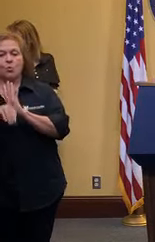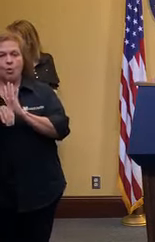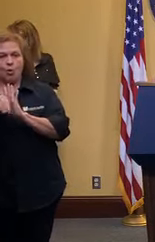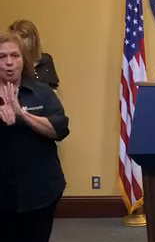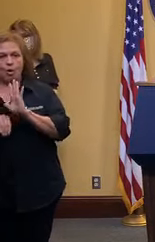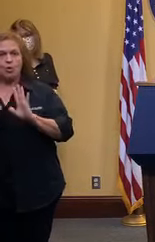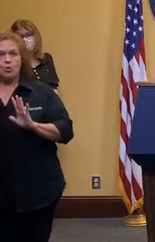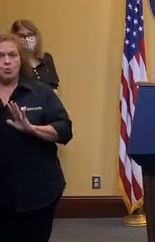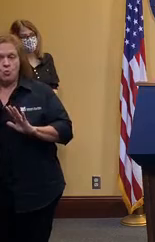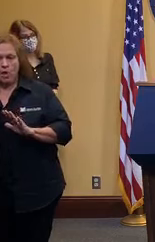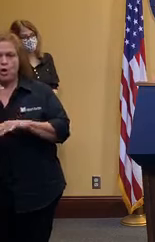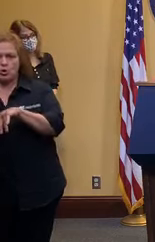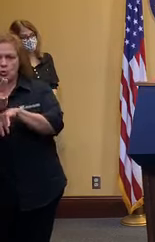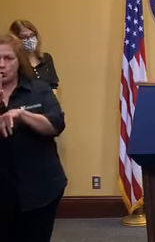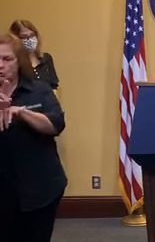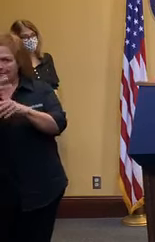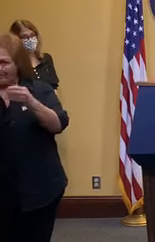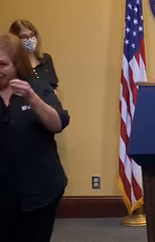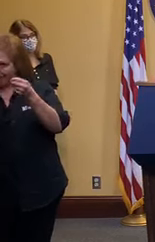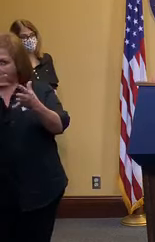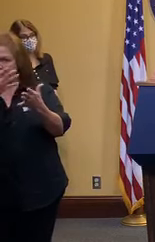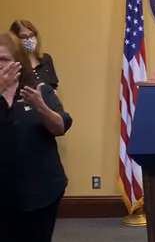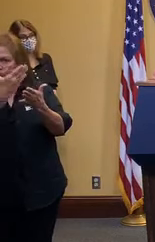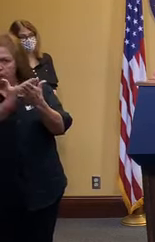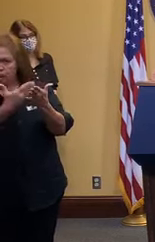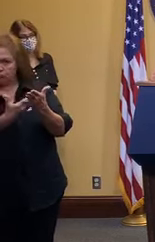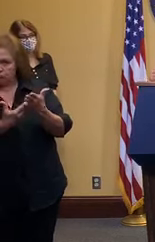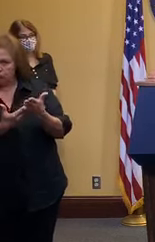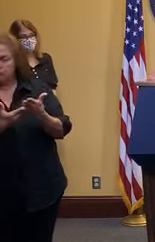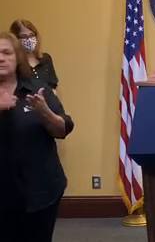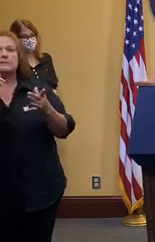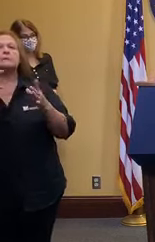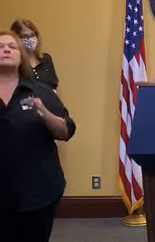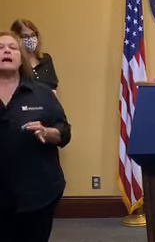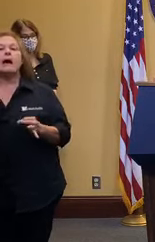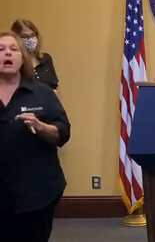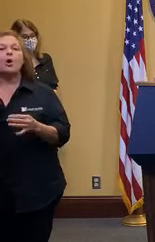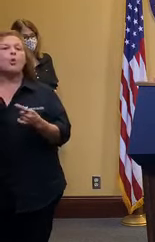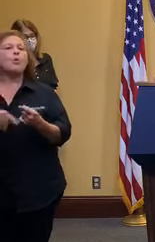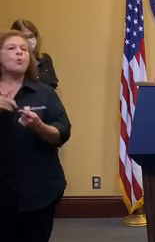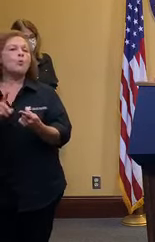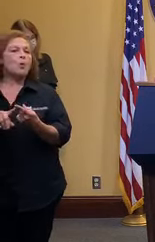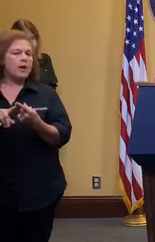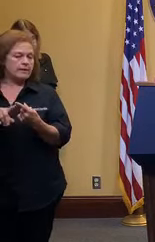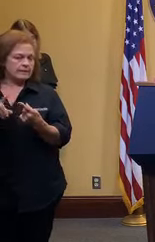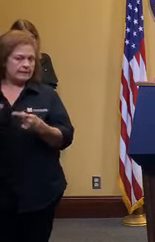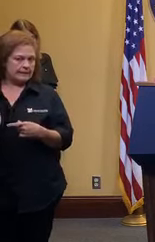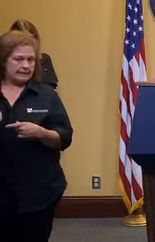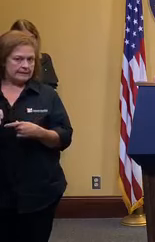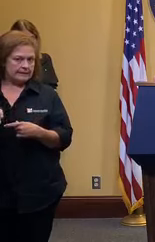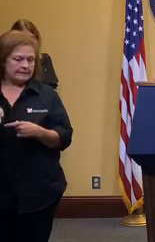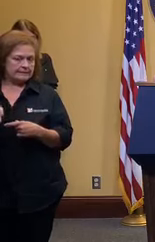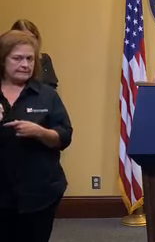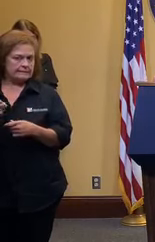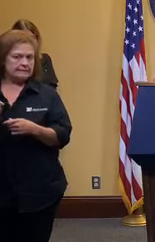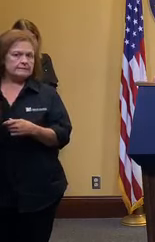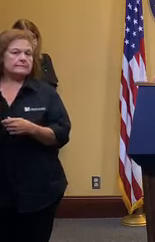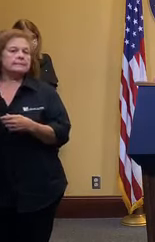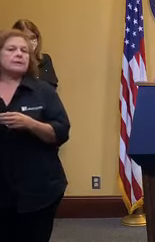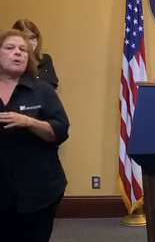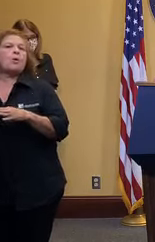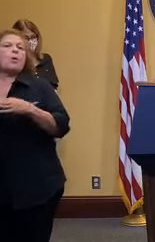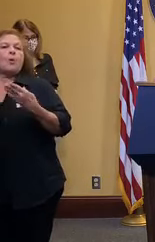data to determine the specific date or decisions that will need to be made in order to